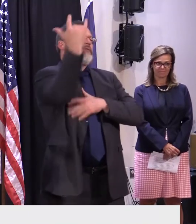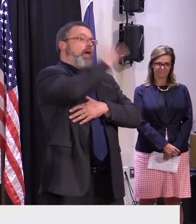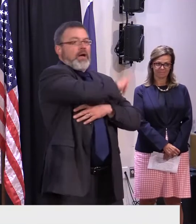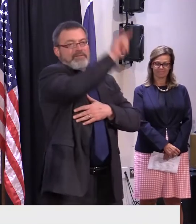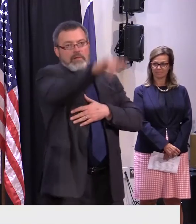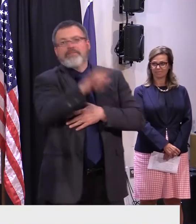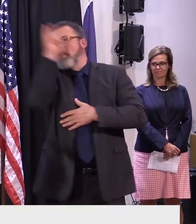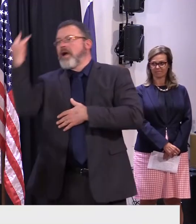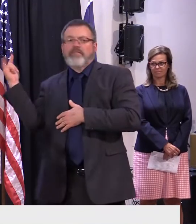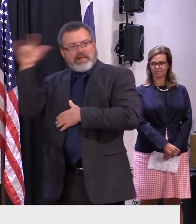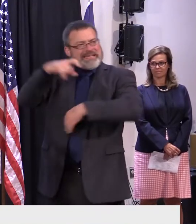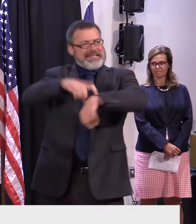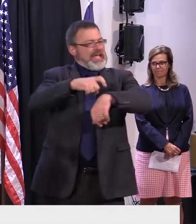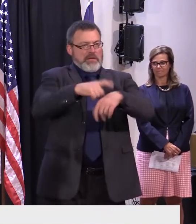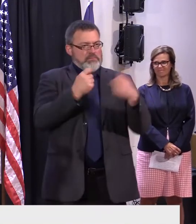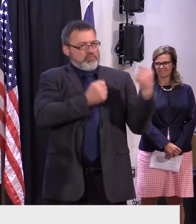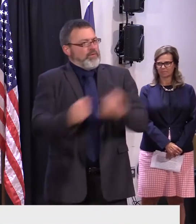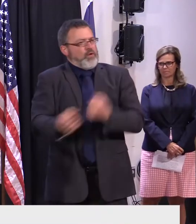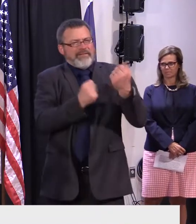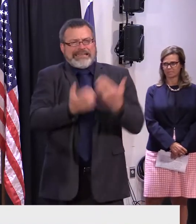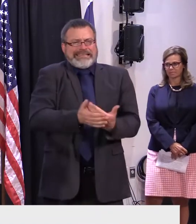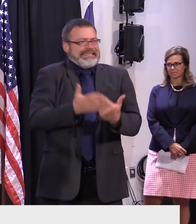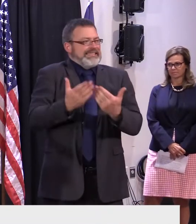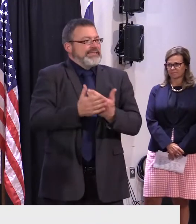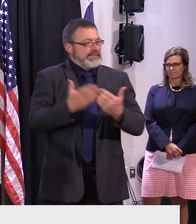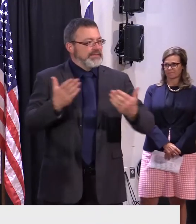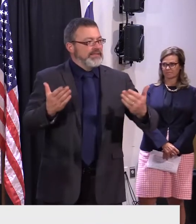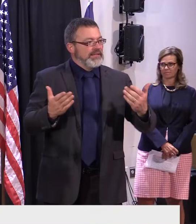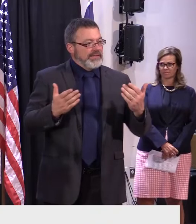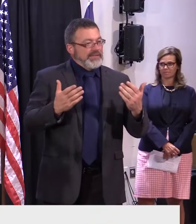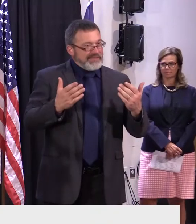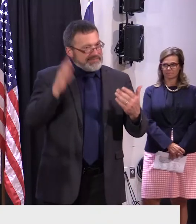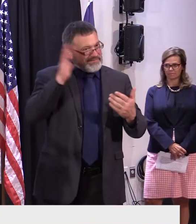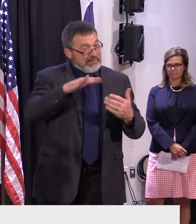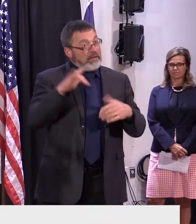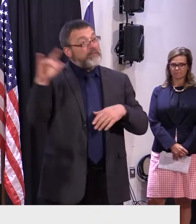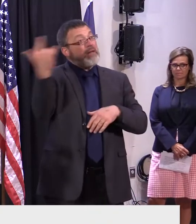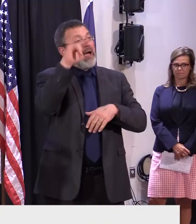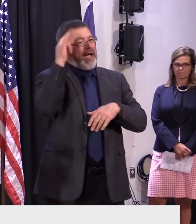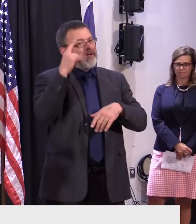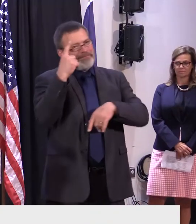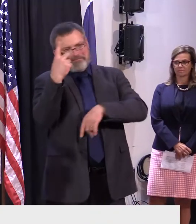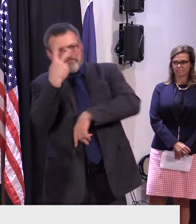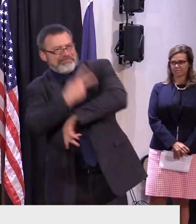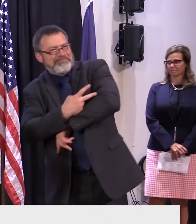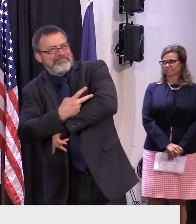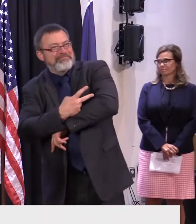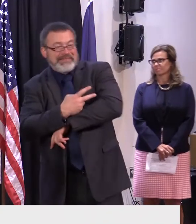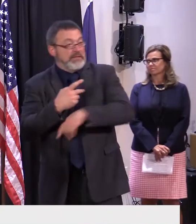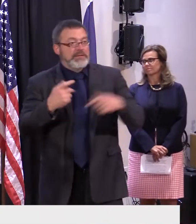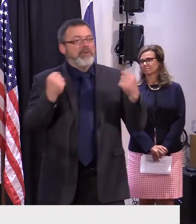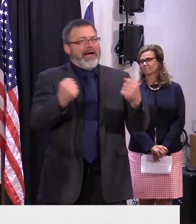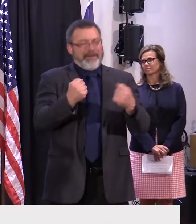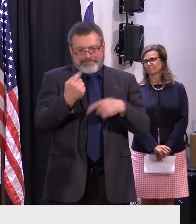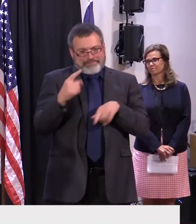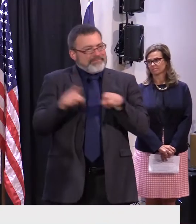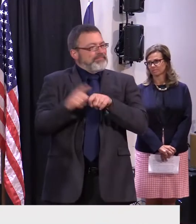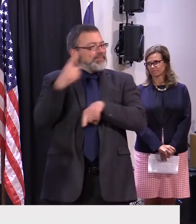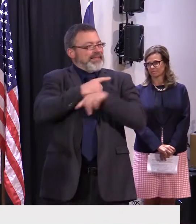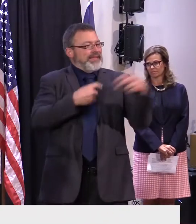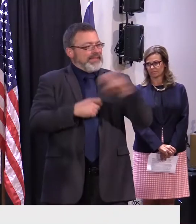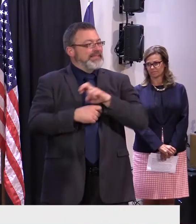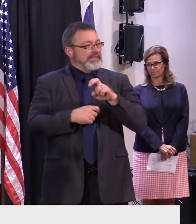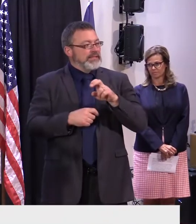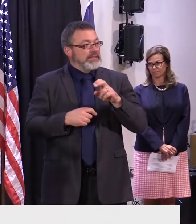hoops to get there. That could take a day or two. And if there's a problem at their warehouse or manufacturing